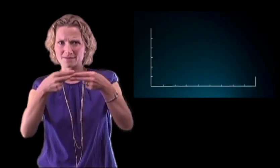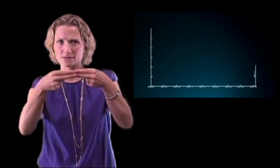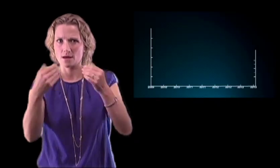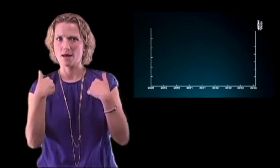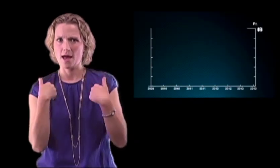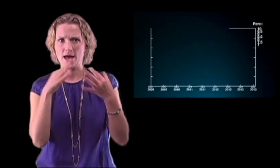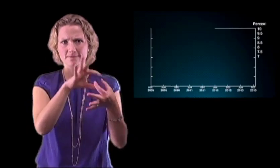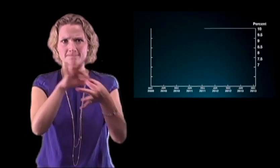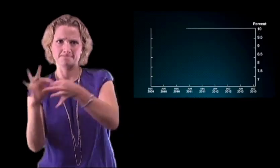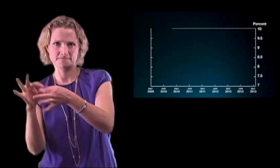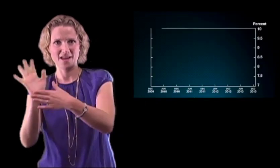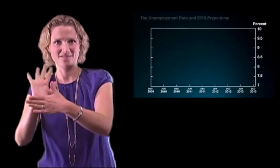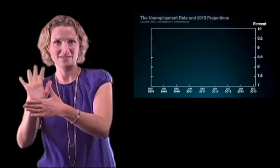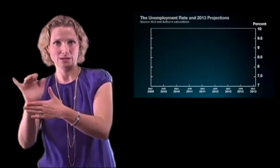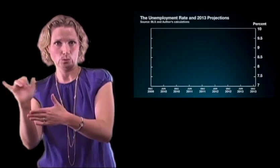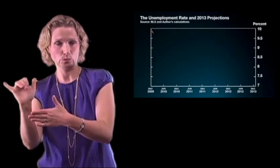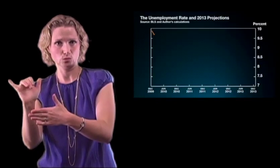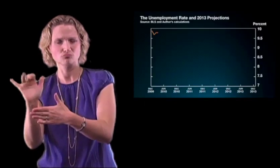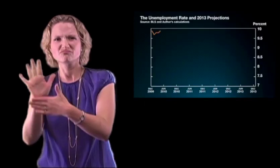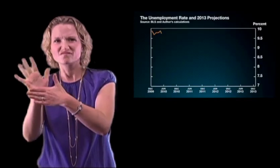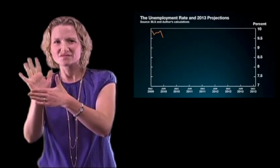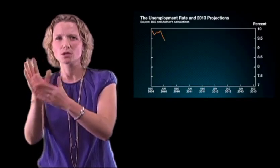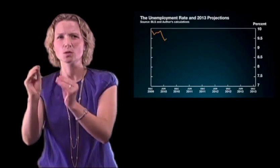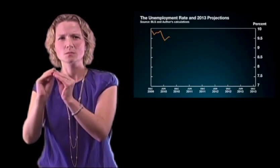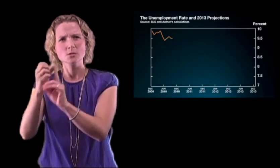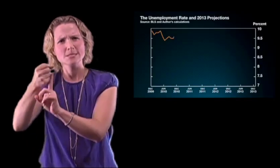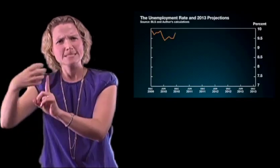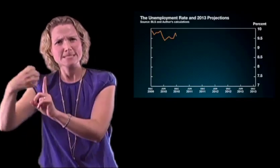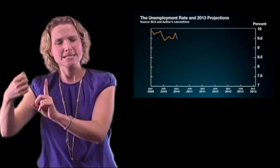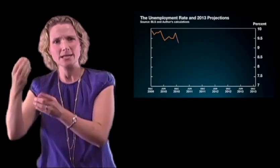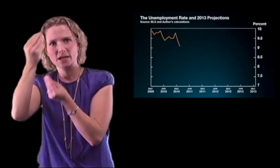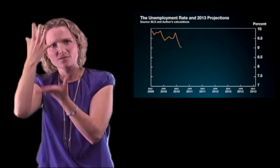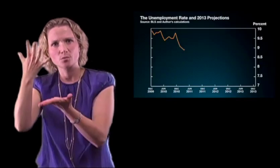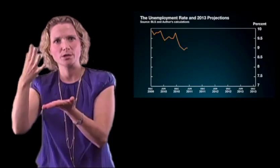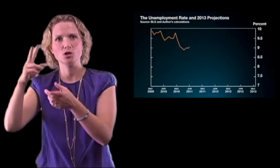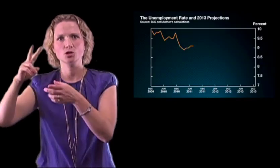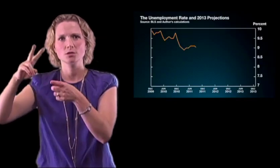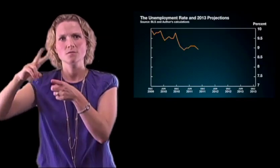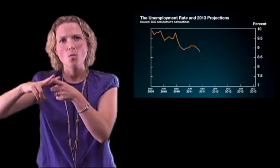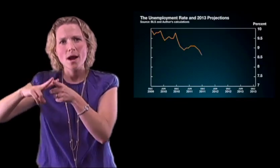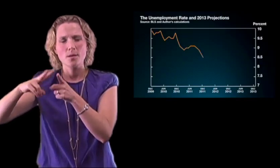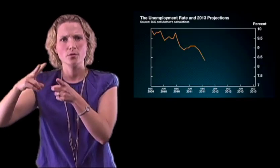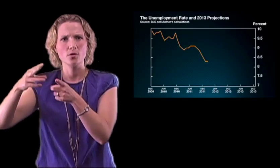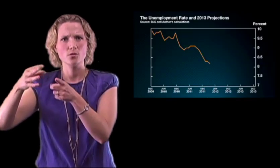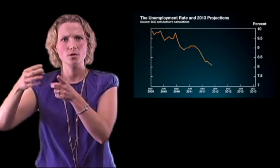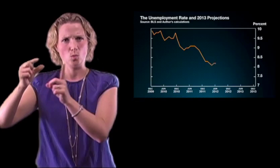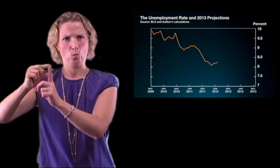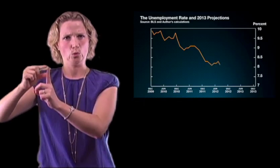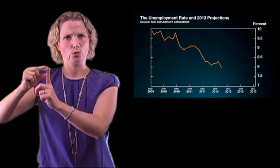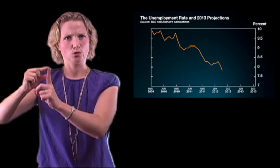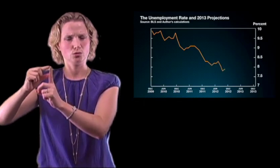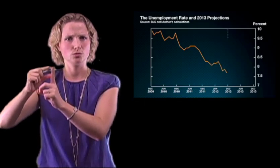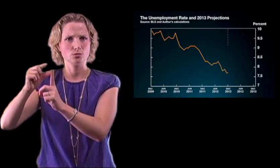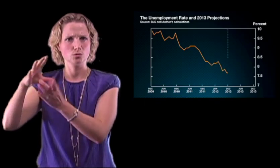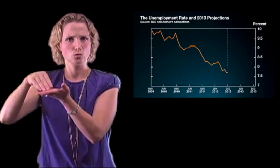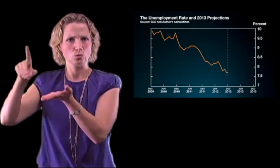Some of the slides also have an associated video, and that video expands upon some of the information or terminology